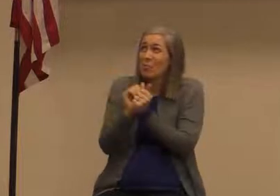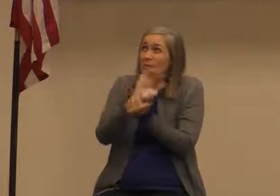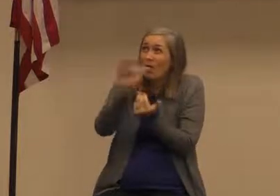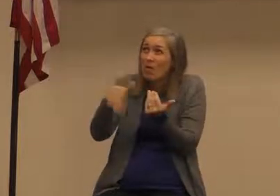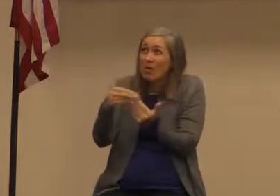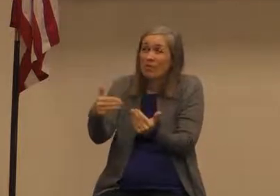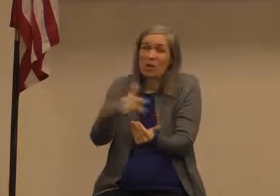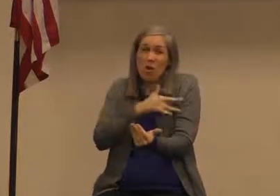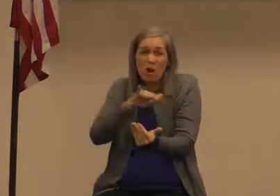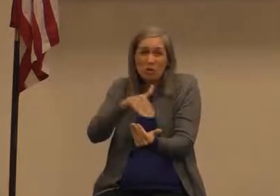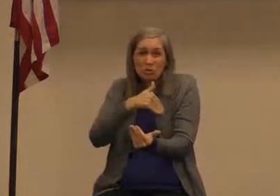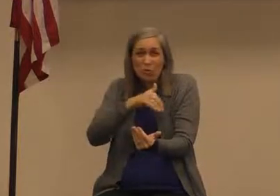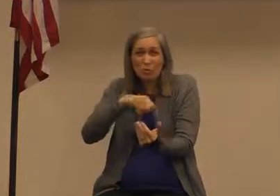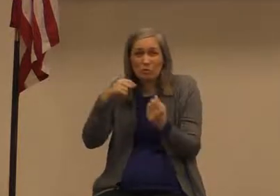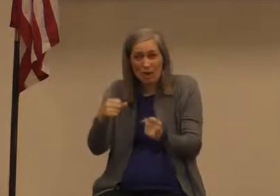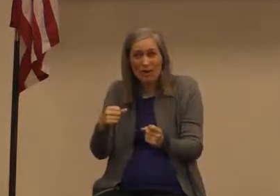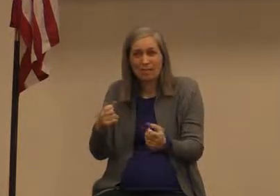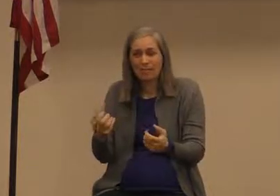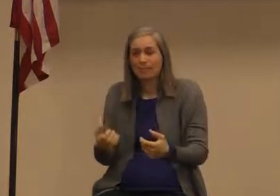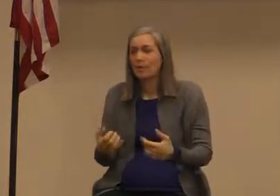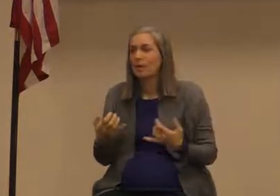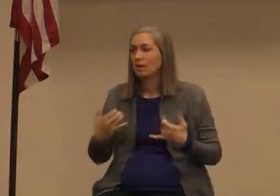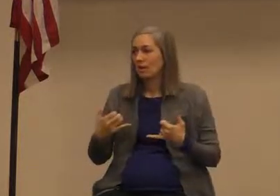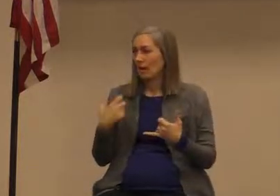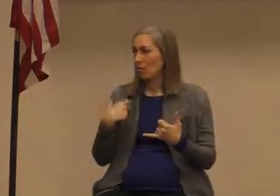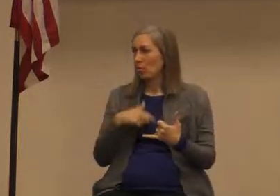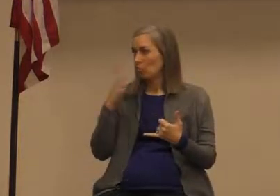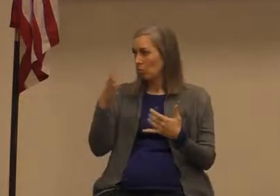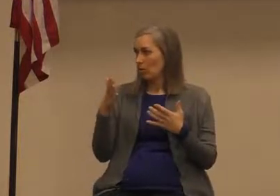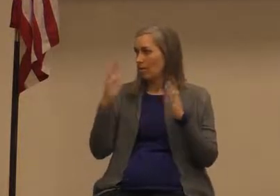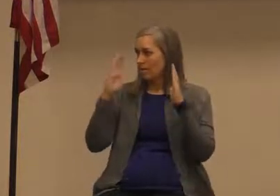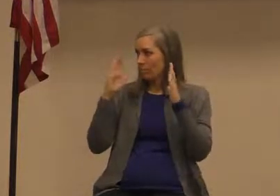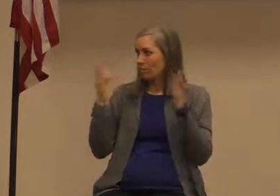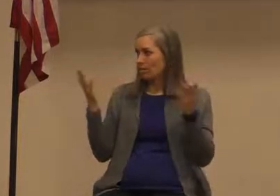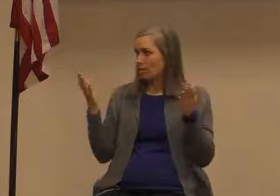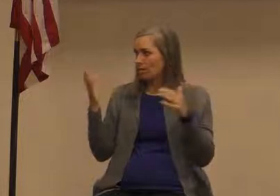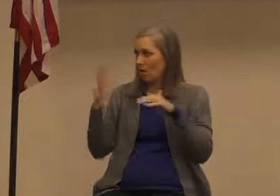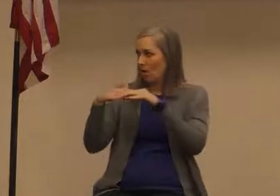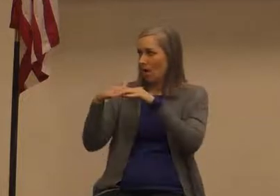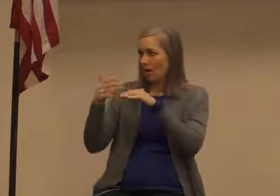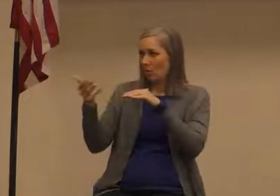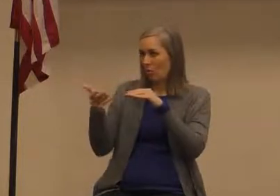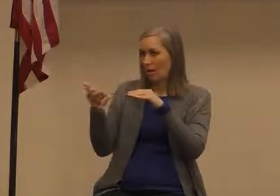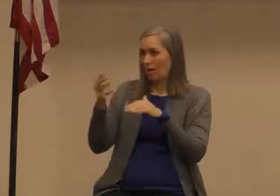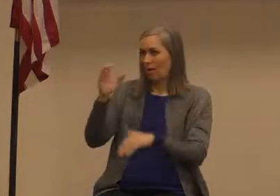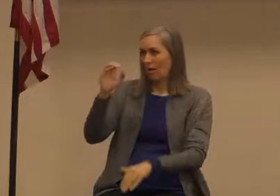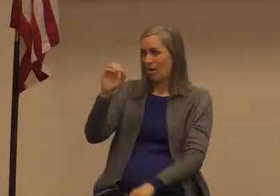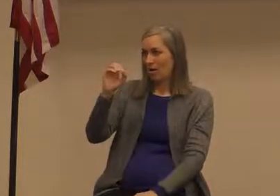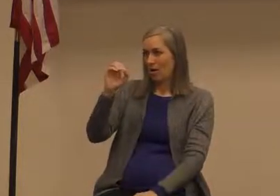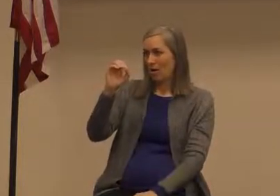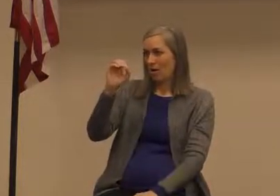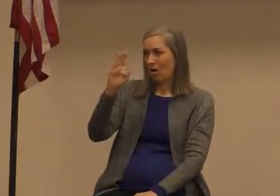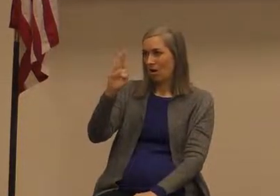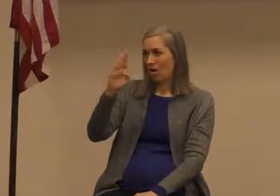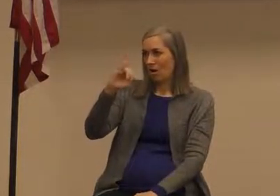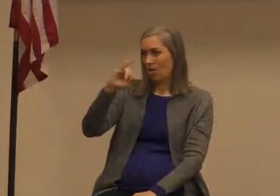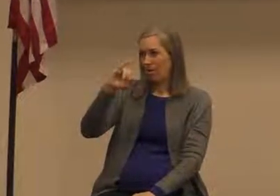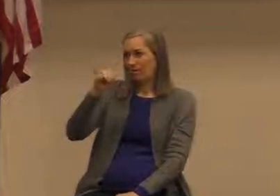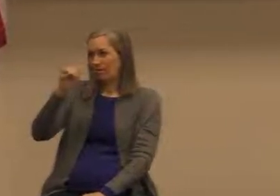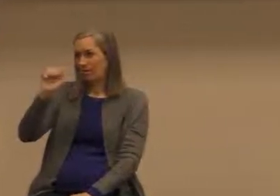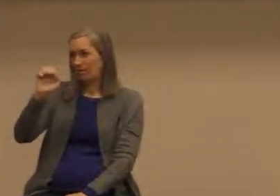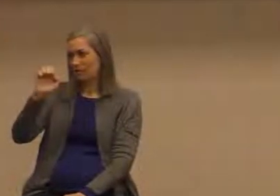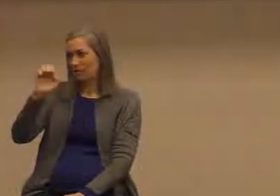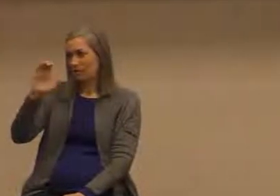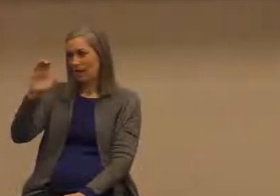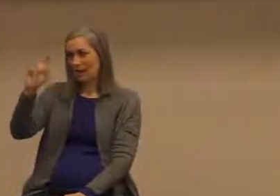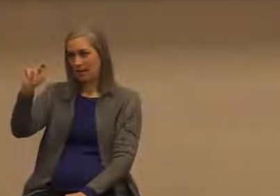your strength today we focus on the object of Shema in other words we know that we are to listen we understand that we